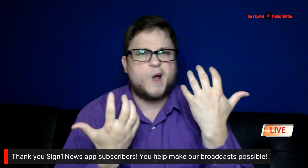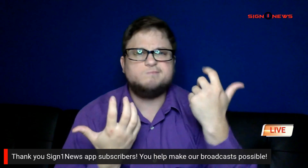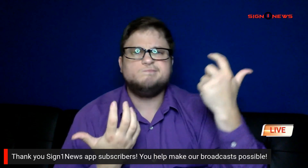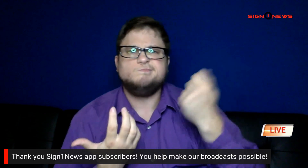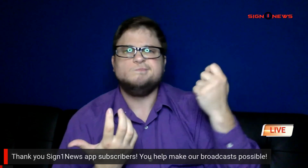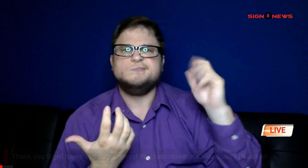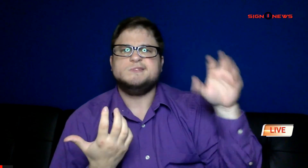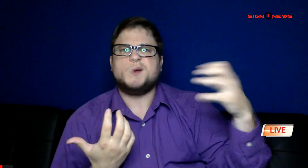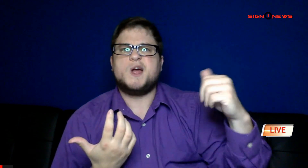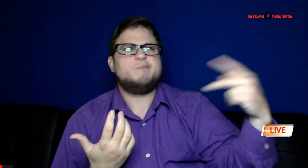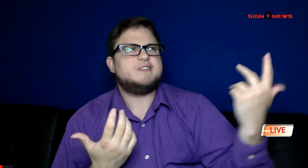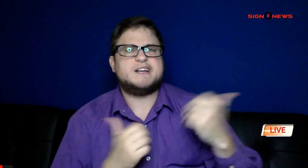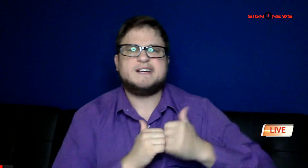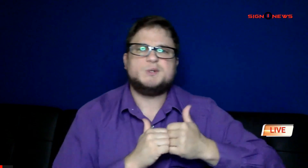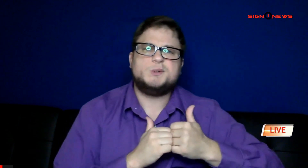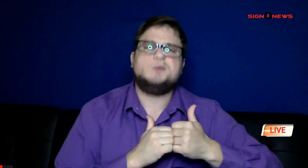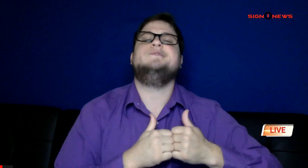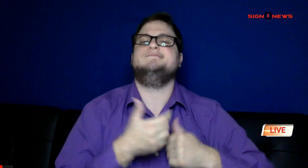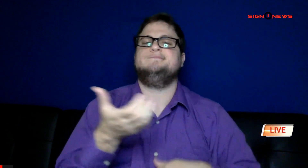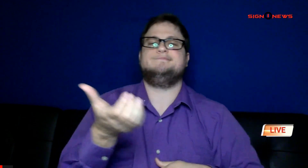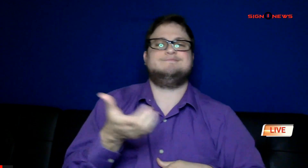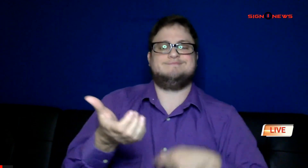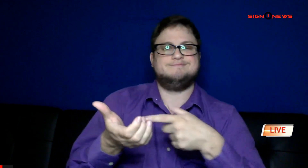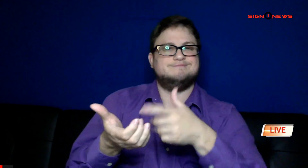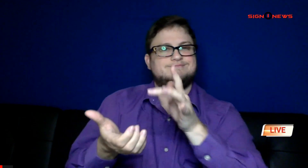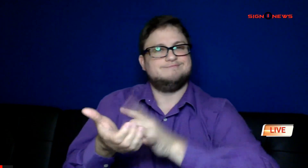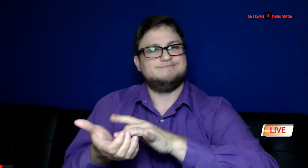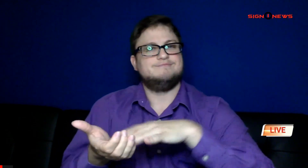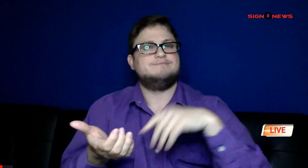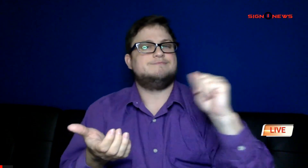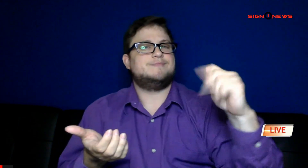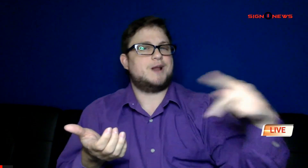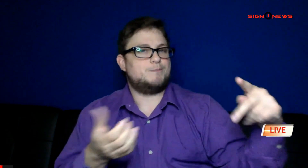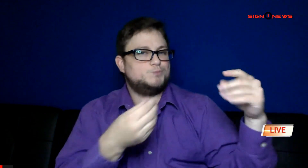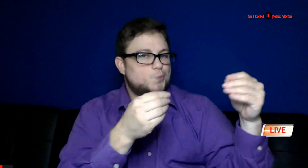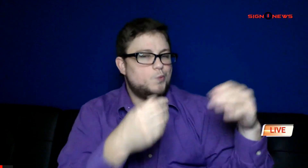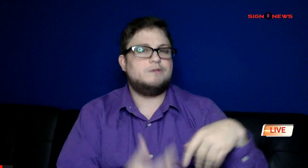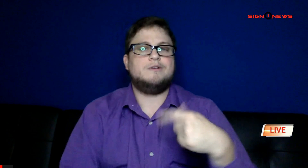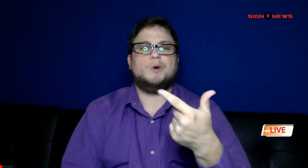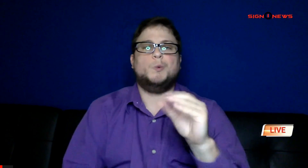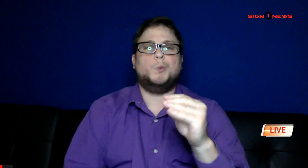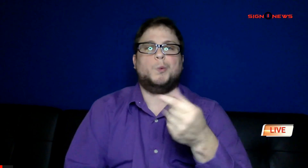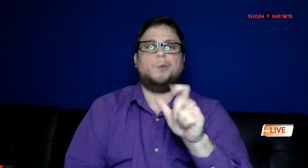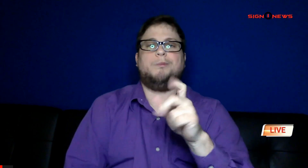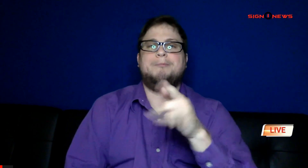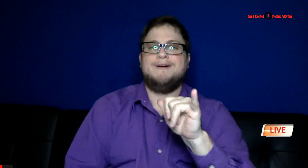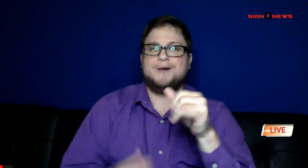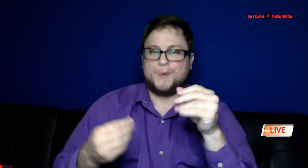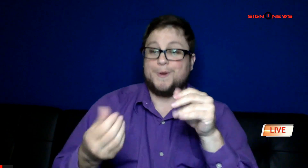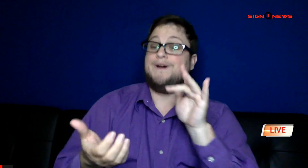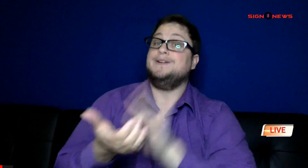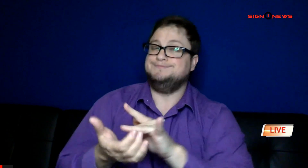You can download the Sign1News app by heading to the App Store or Google Play Store on your smartphone